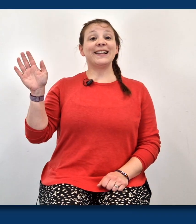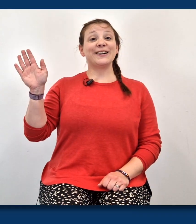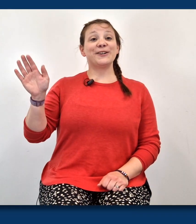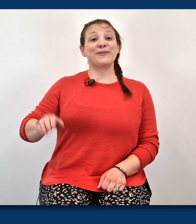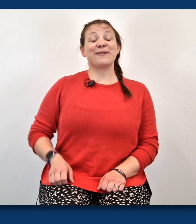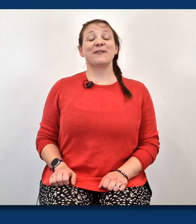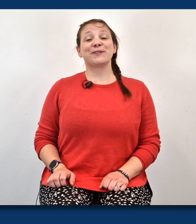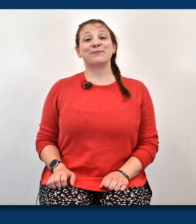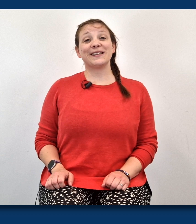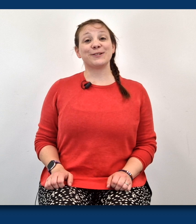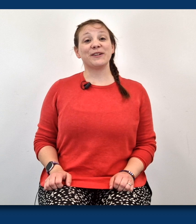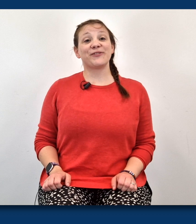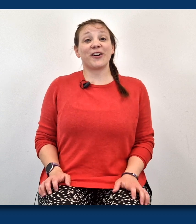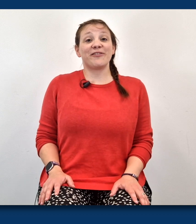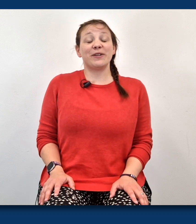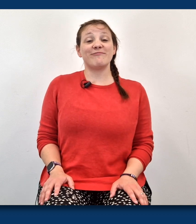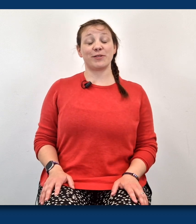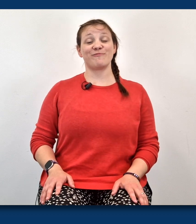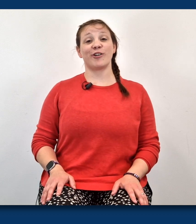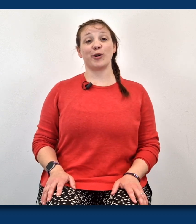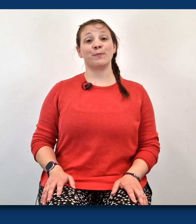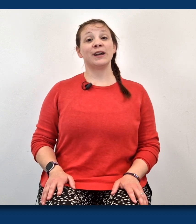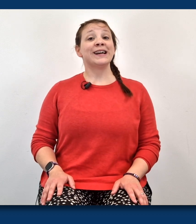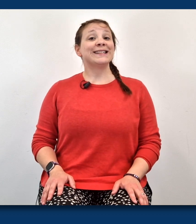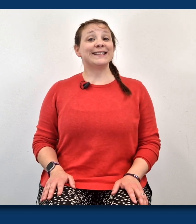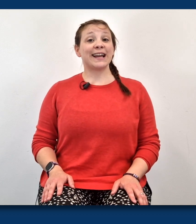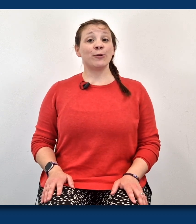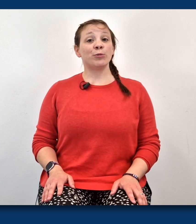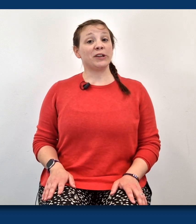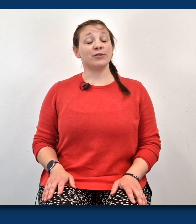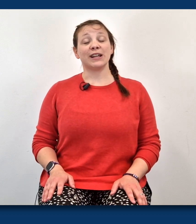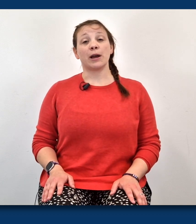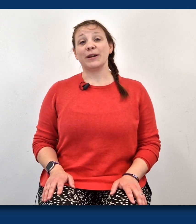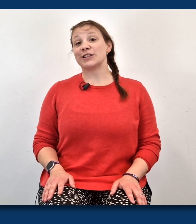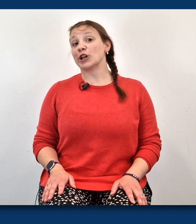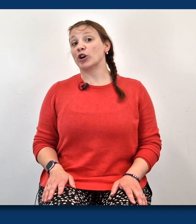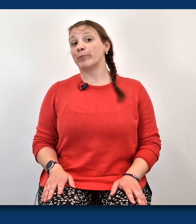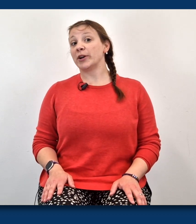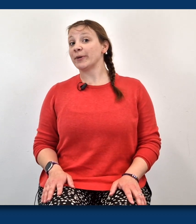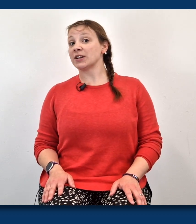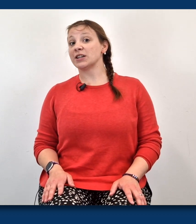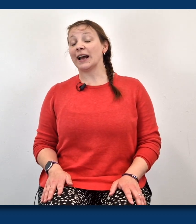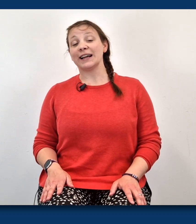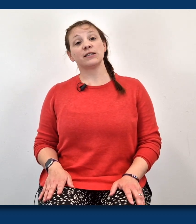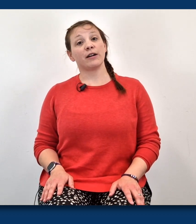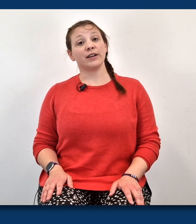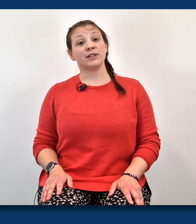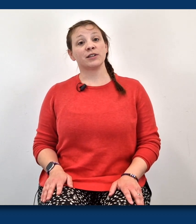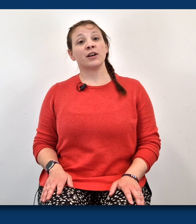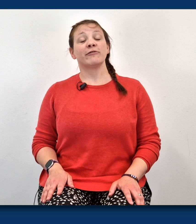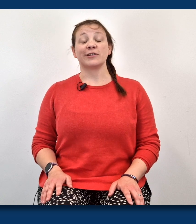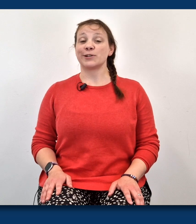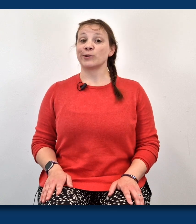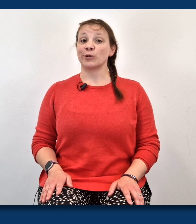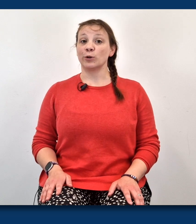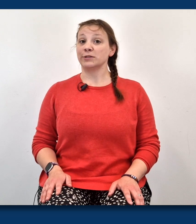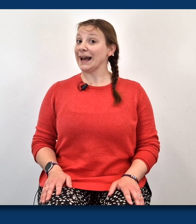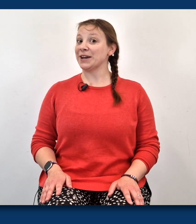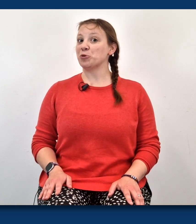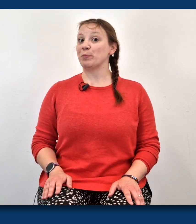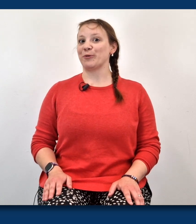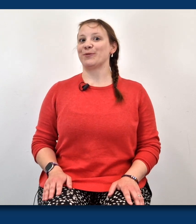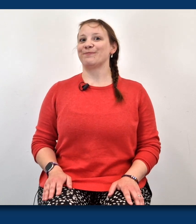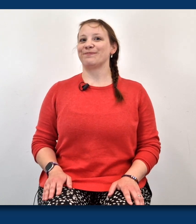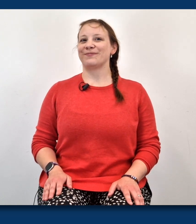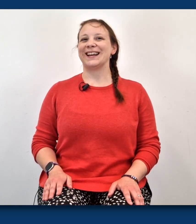Hello and welcome to this week's 5 Minute Rhythm & Rhyme. Today we'll be using a mixture of body percussion and signs for a song called